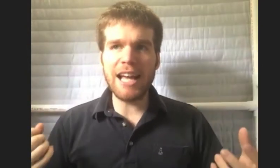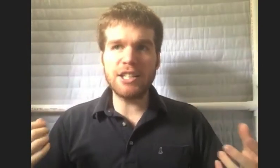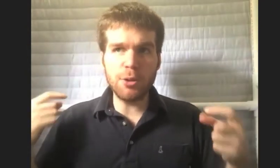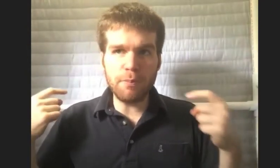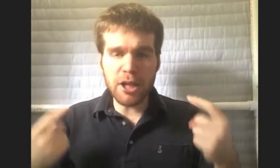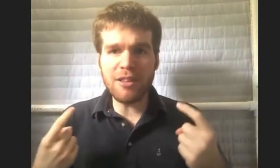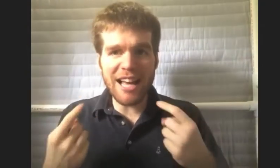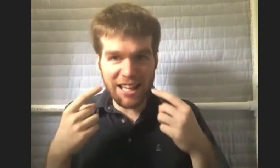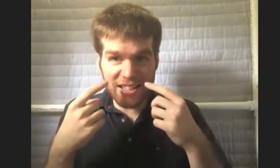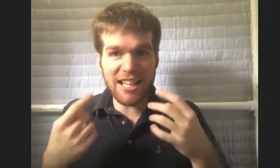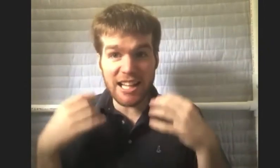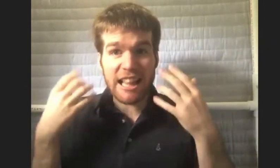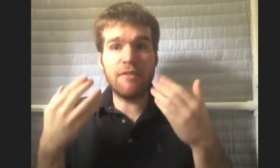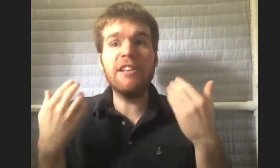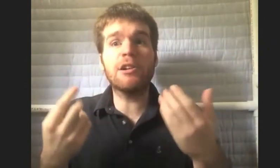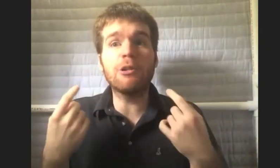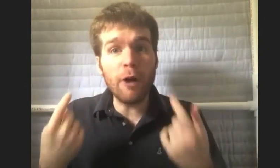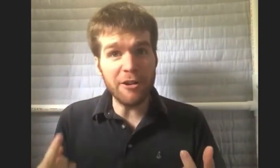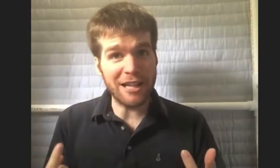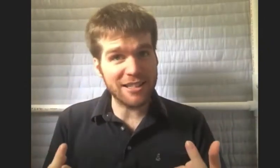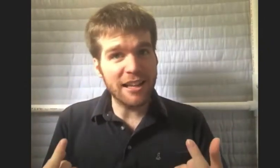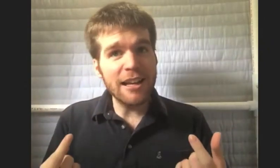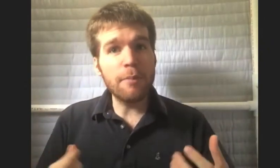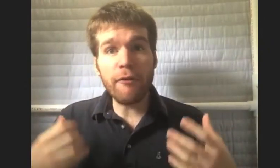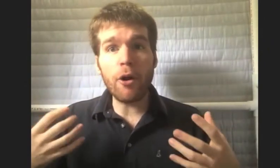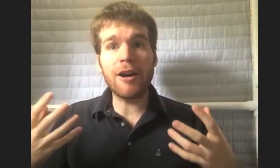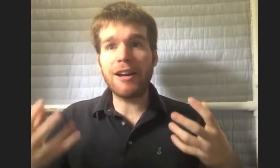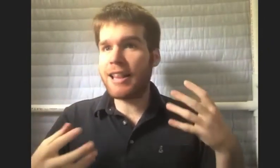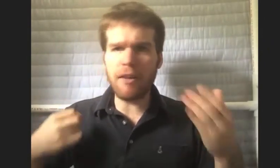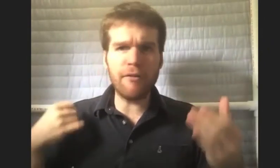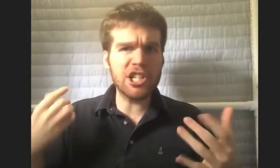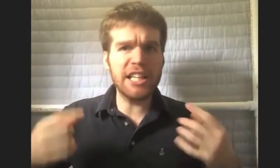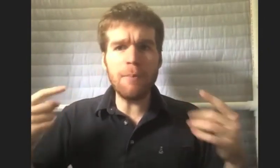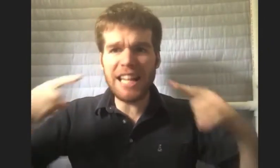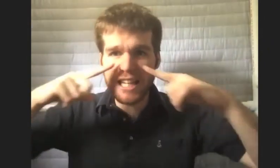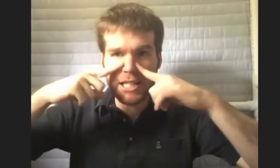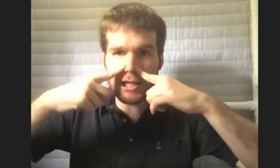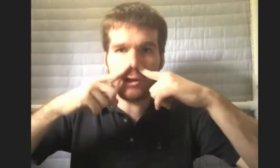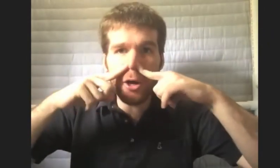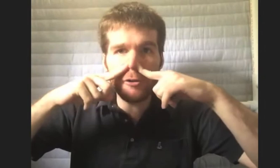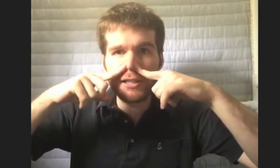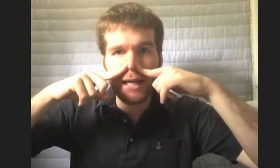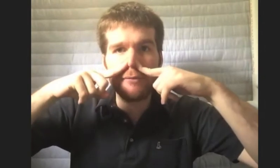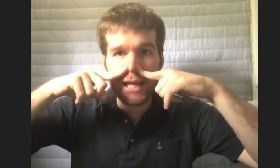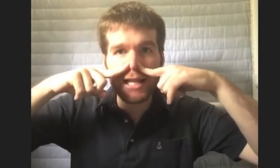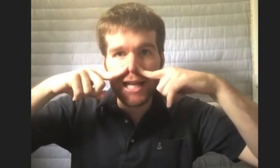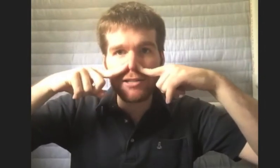to build that kinesthetic, that physical awareness, before, and, like, eventually, you might need to touch your nose to be able to get a nasal